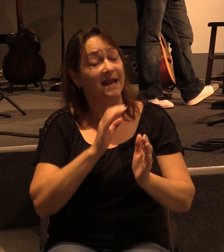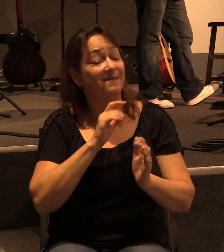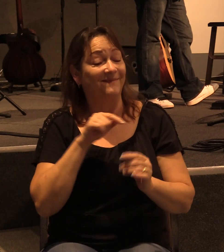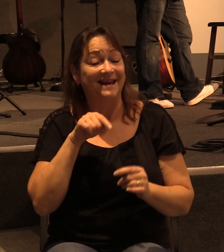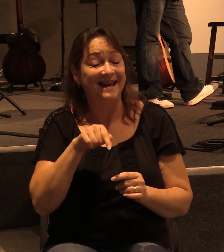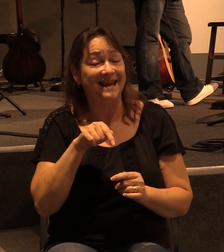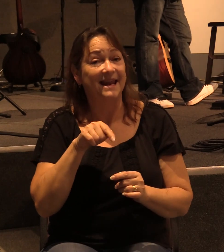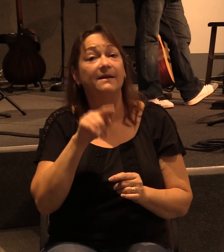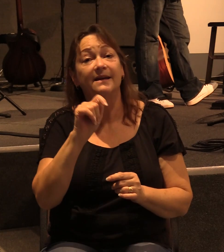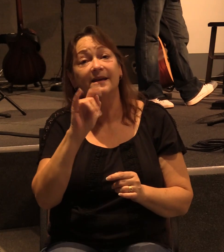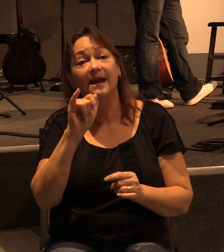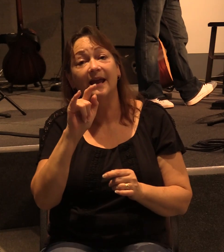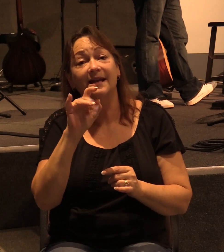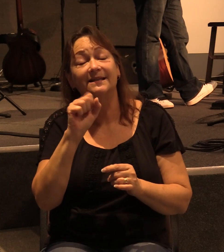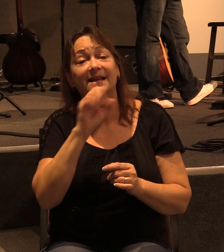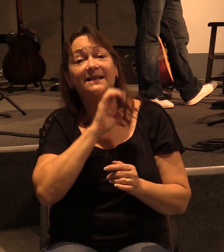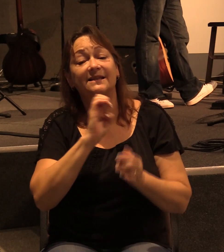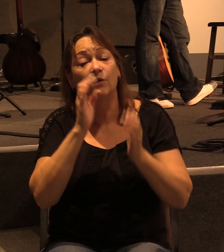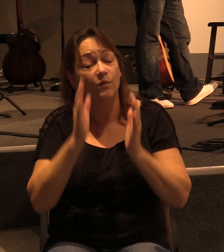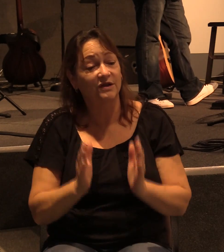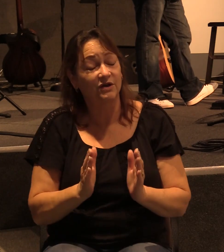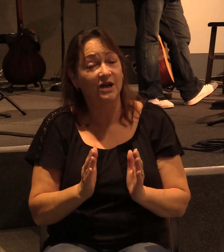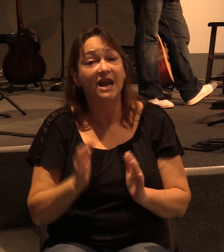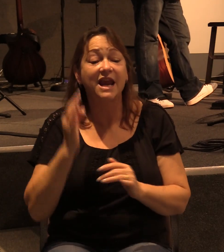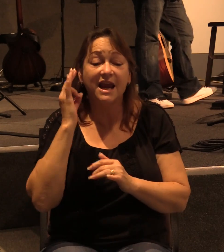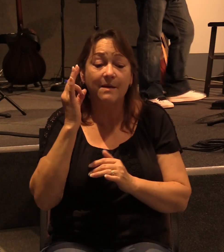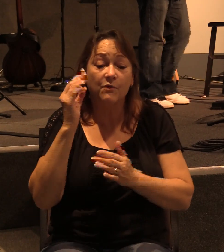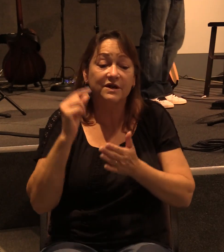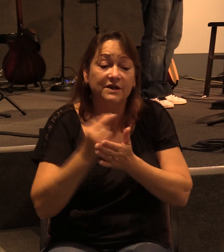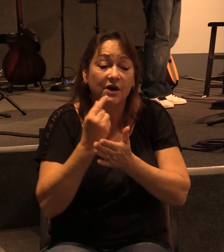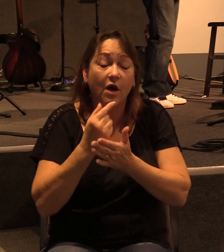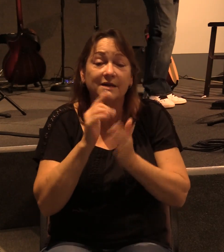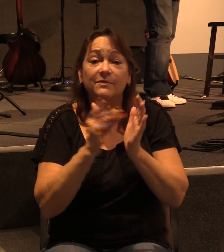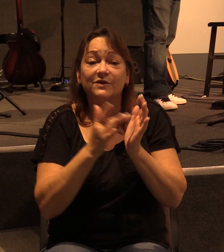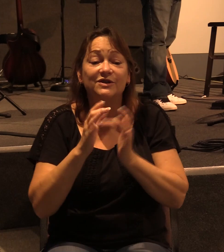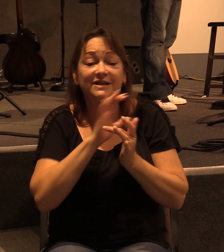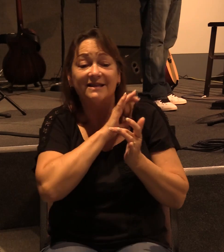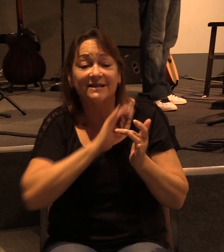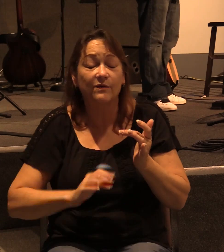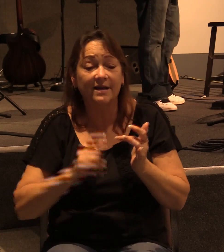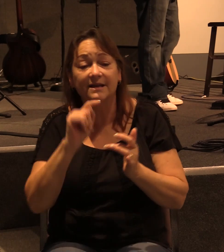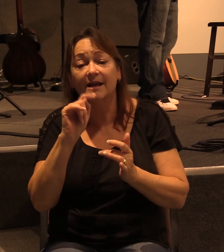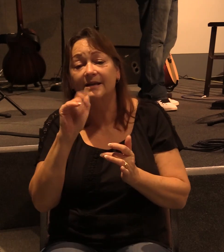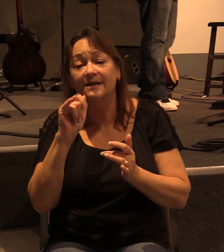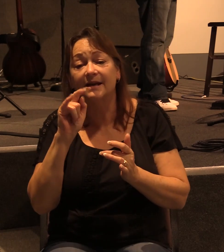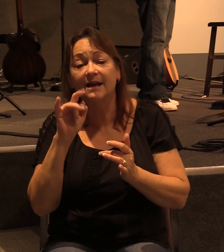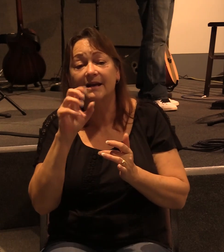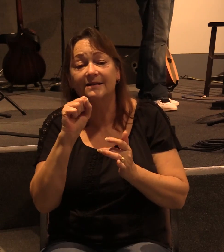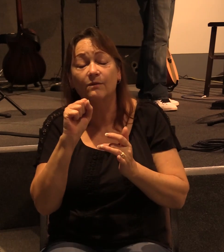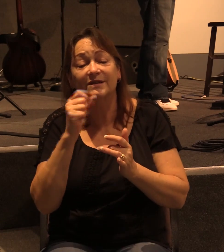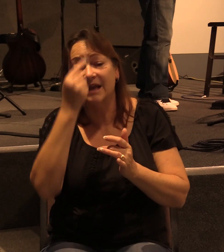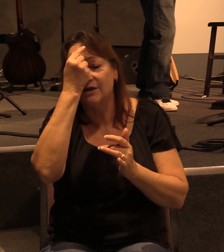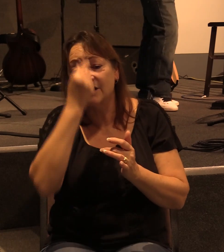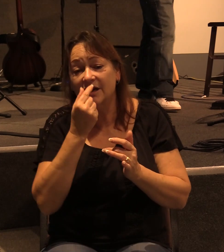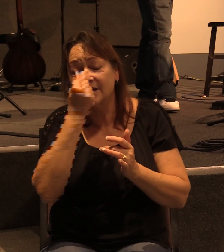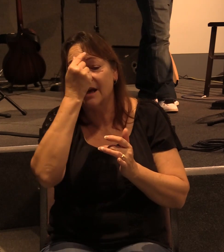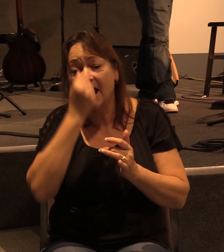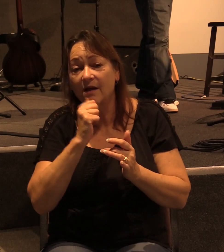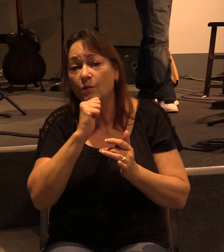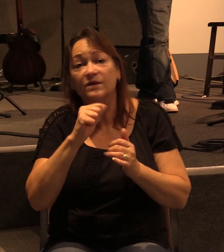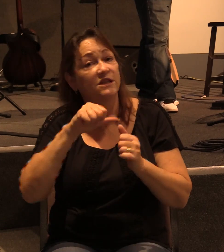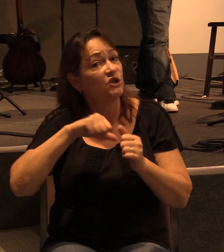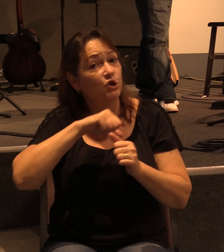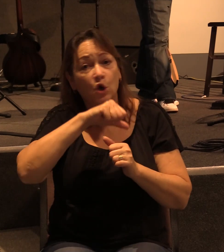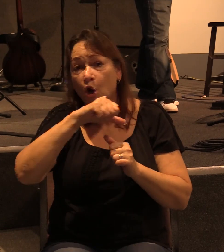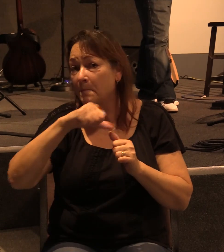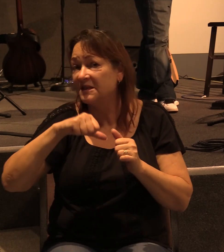Christian. Titus preached the gospel of Jesus Christ, and Titus was a Gentile who was not circumcised.